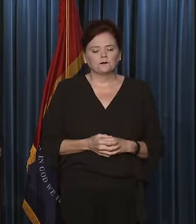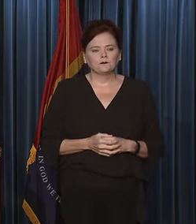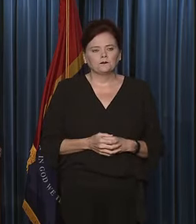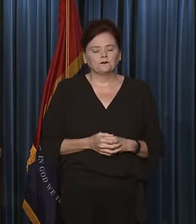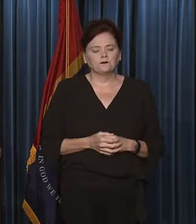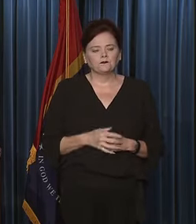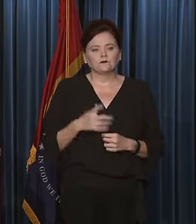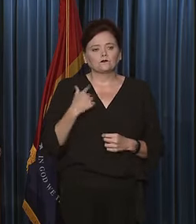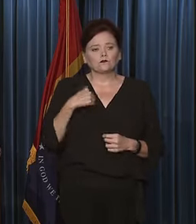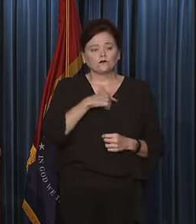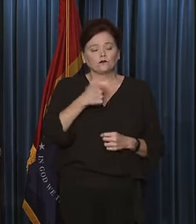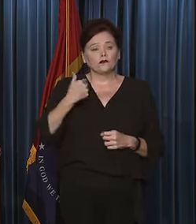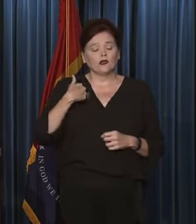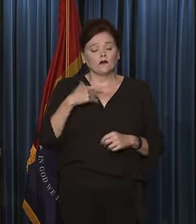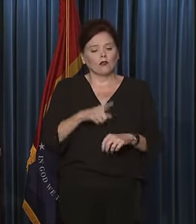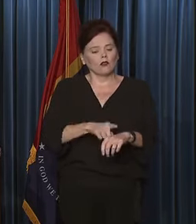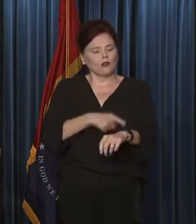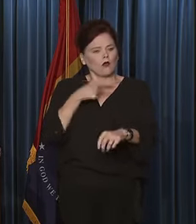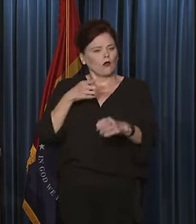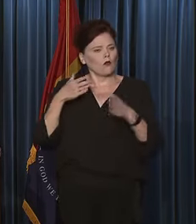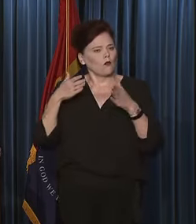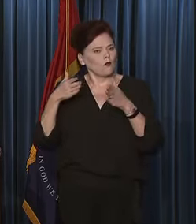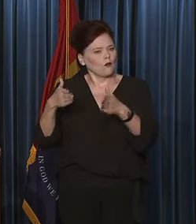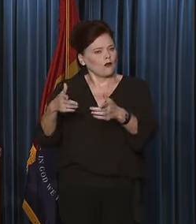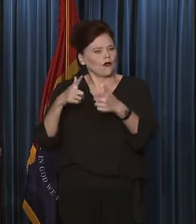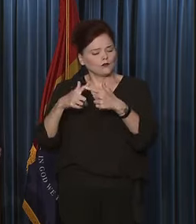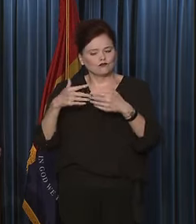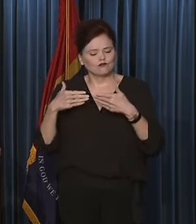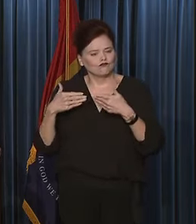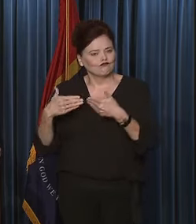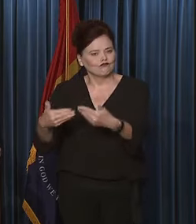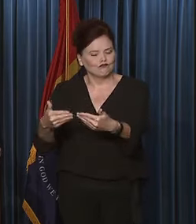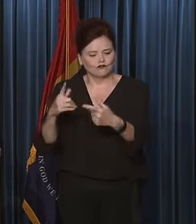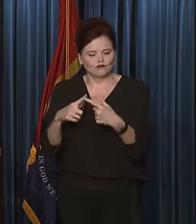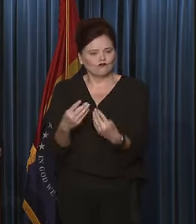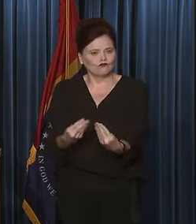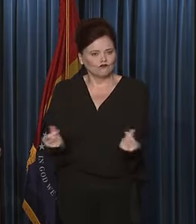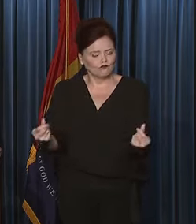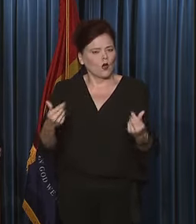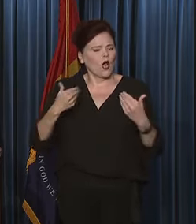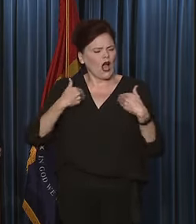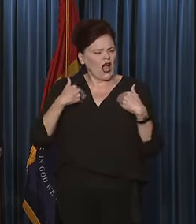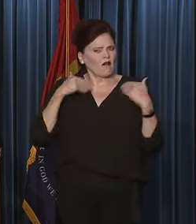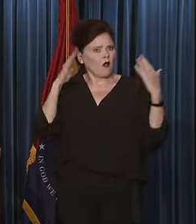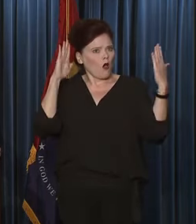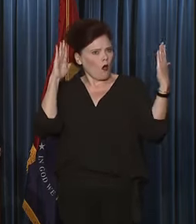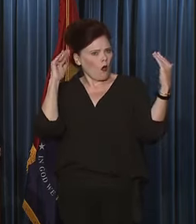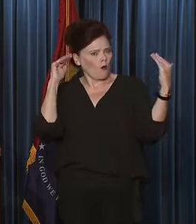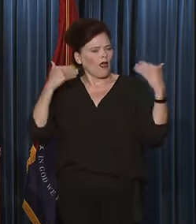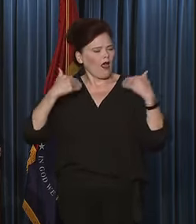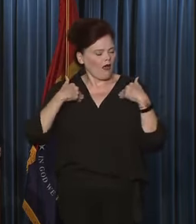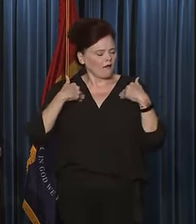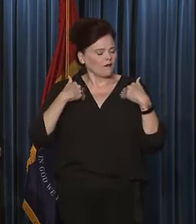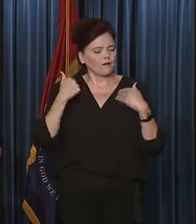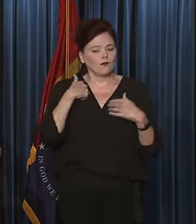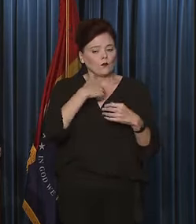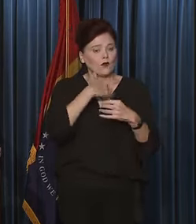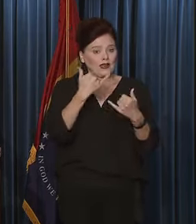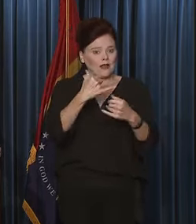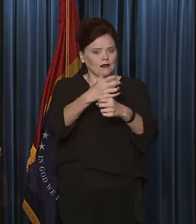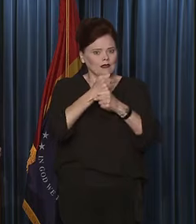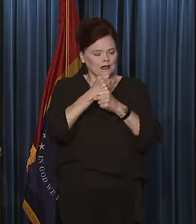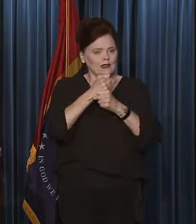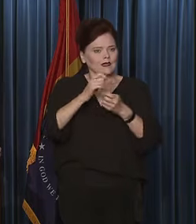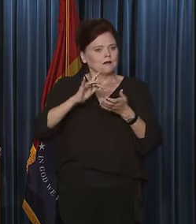While we have a long way to go, there is hope. We are now starting to obtain the medical personnel